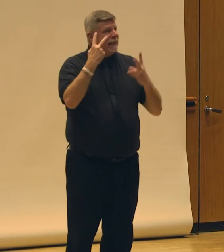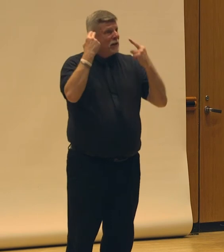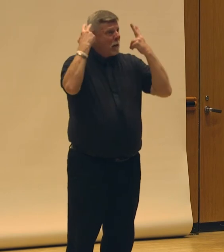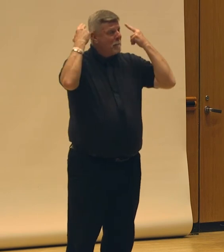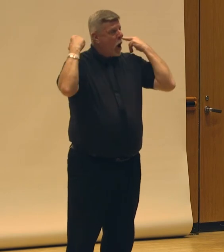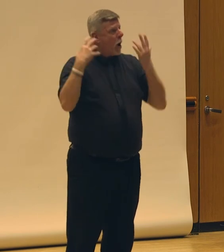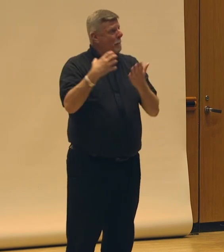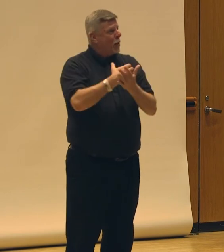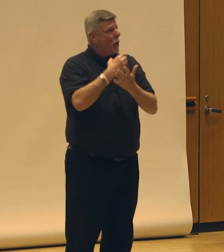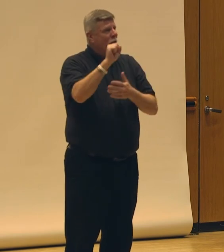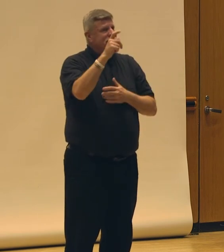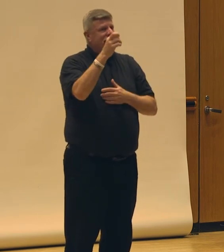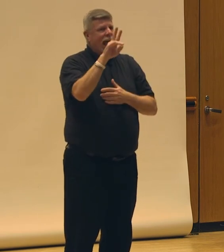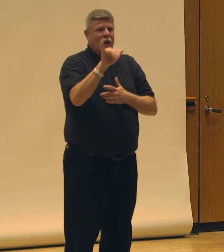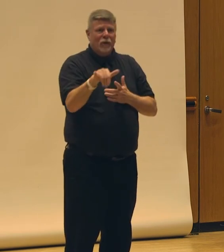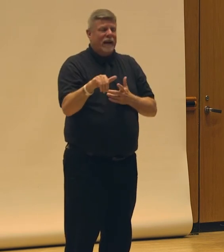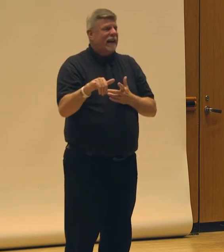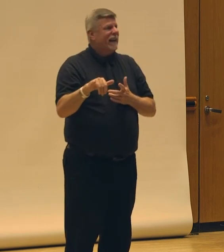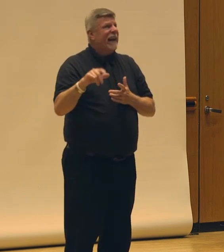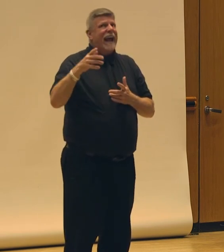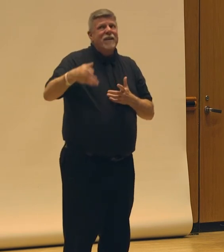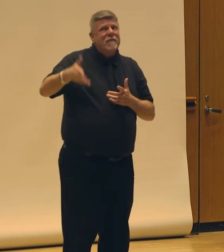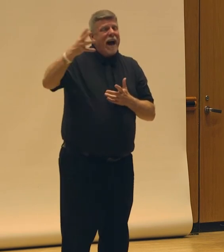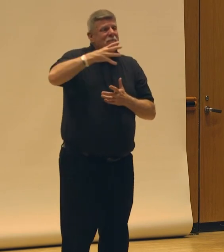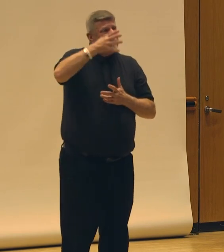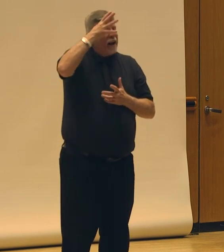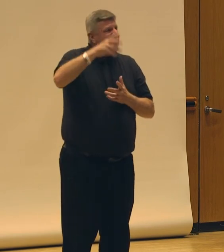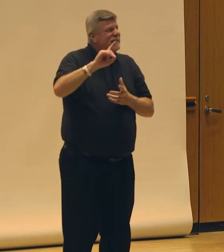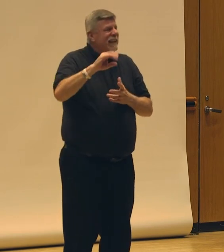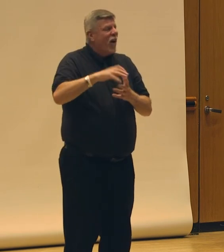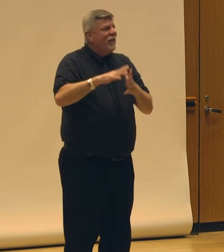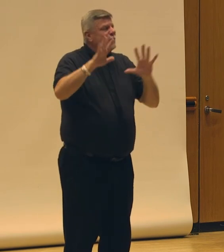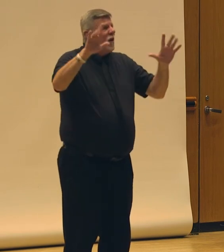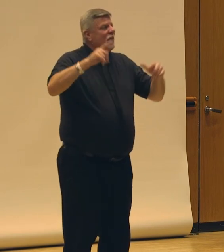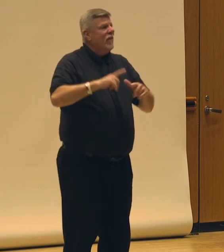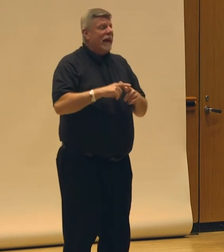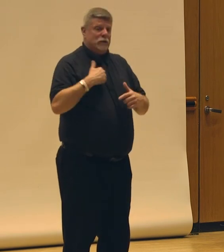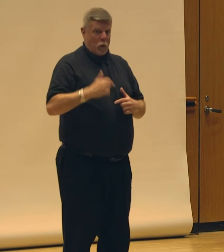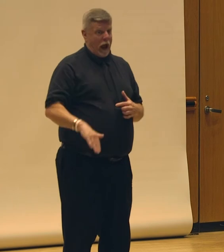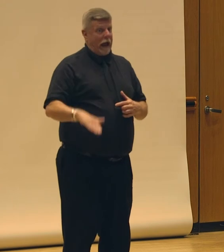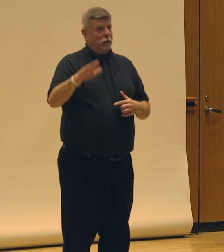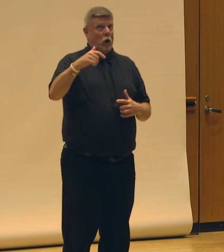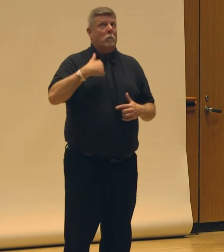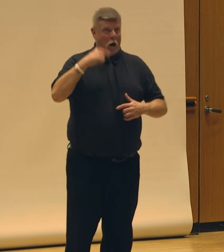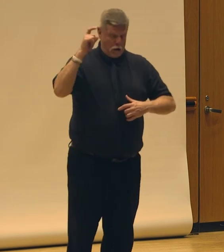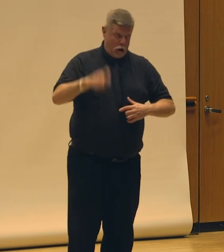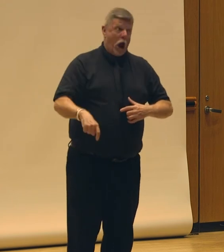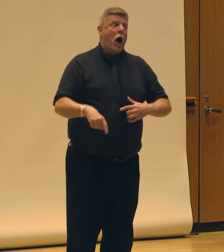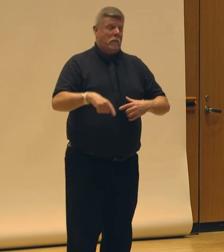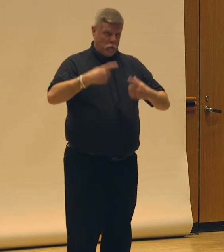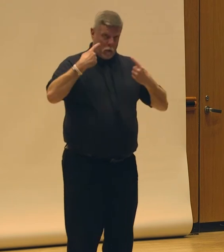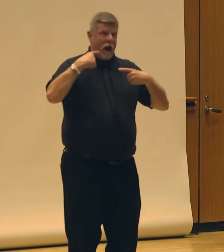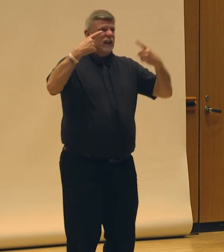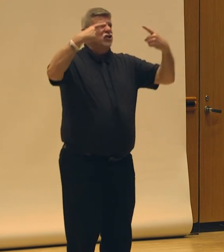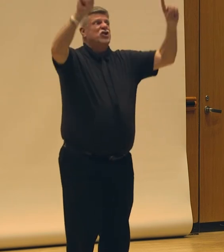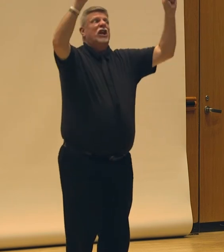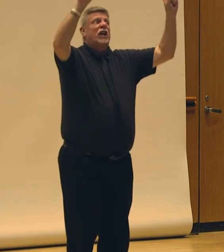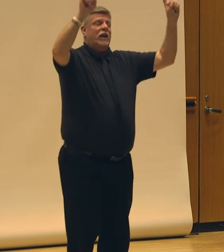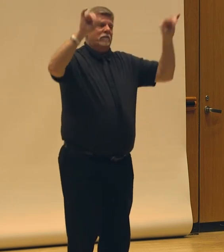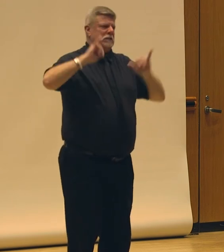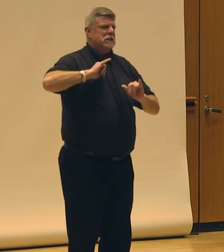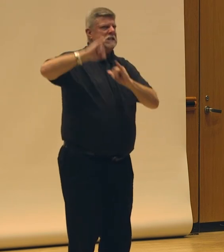things. And so I just grew up with this aspiration that I had to do the same, and I had to achieve.